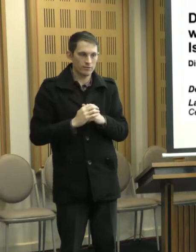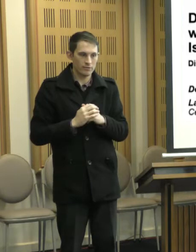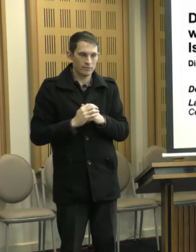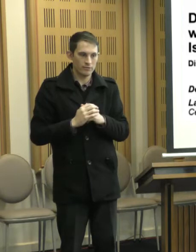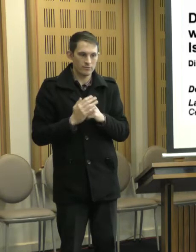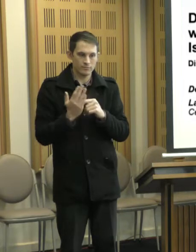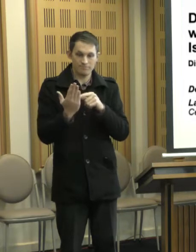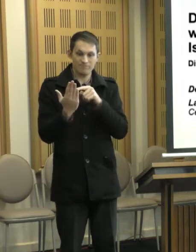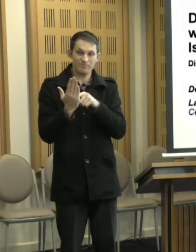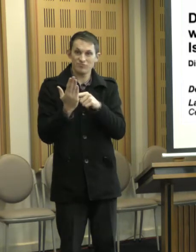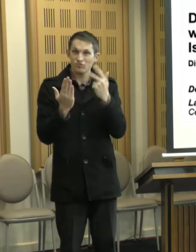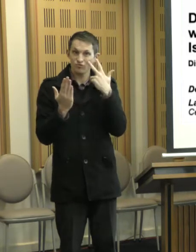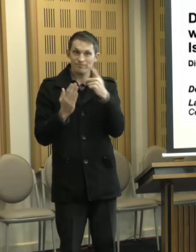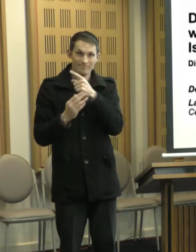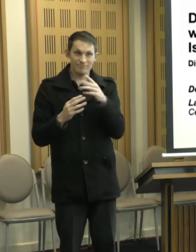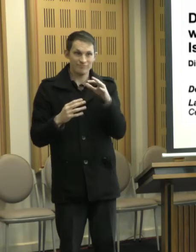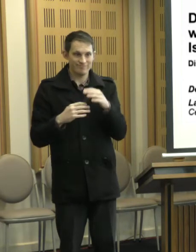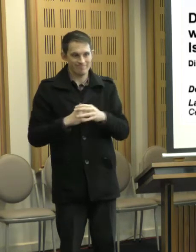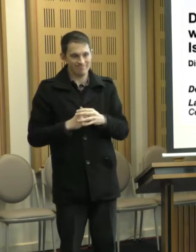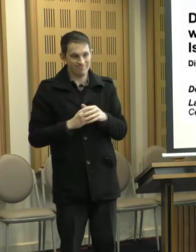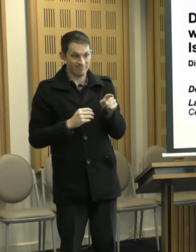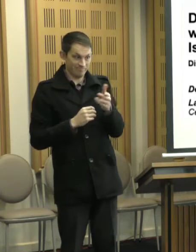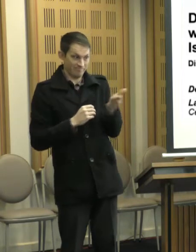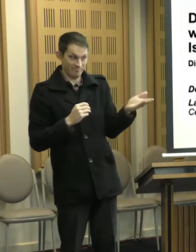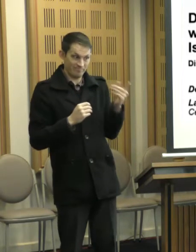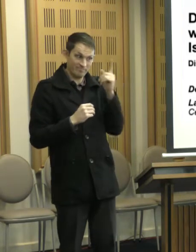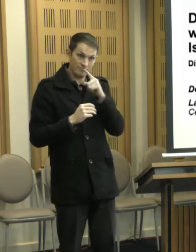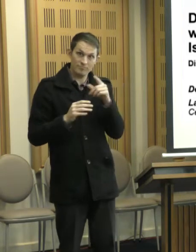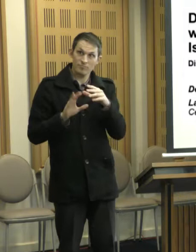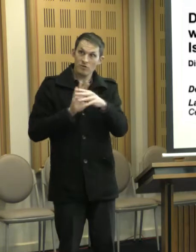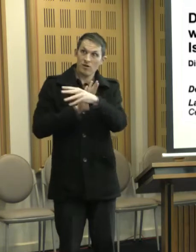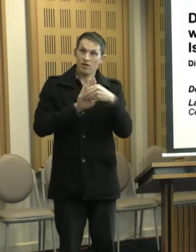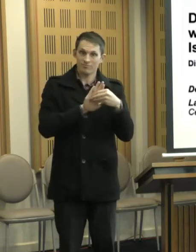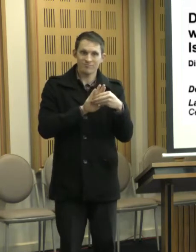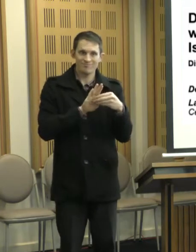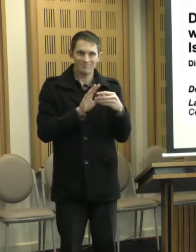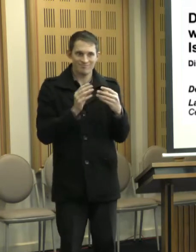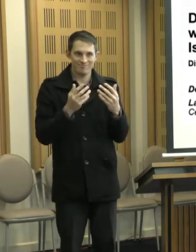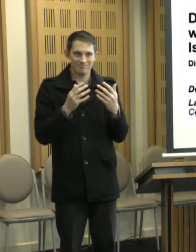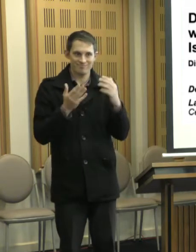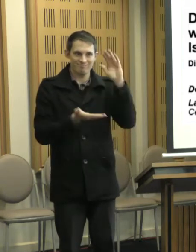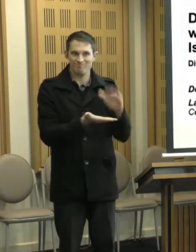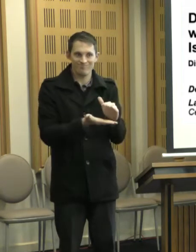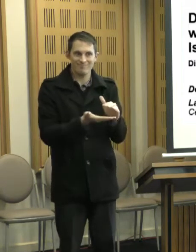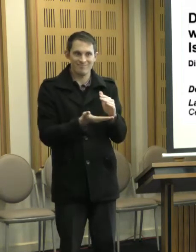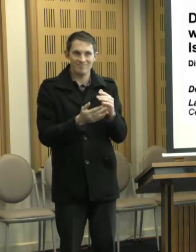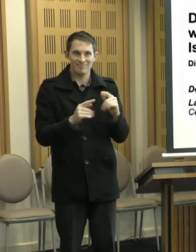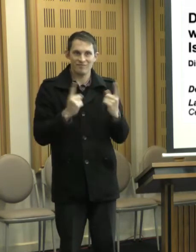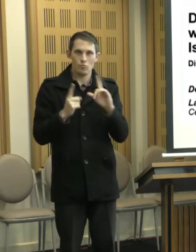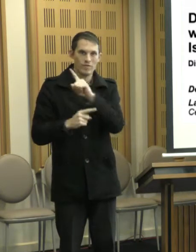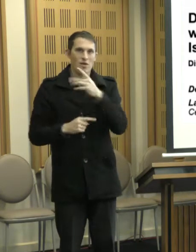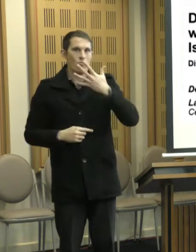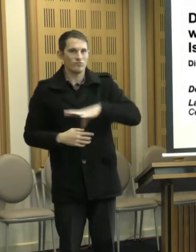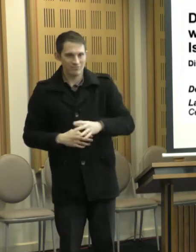the take up that, uh, was hoped for and expected, I suppose. Because you